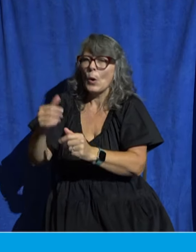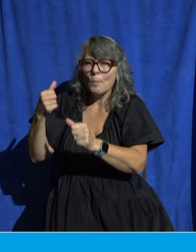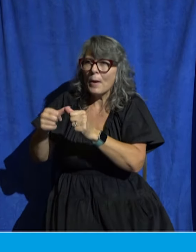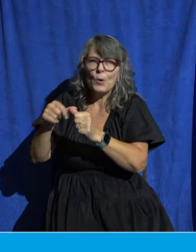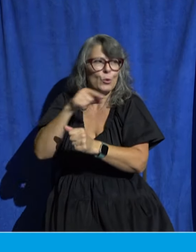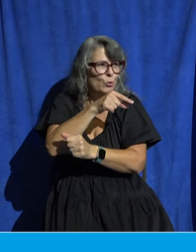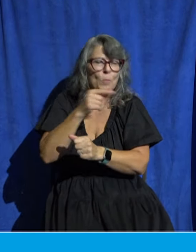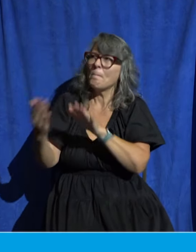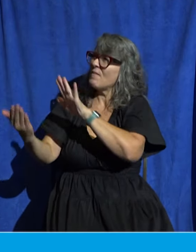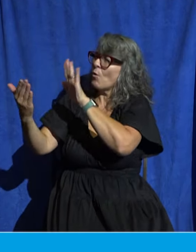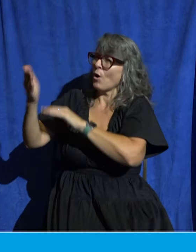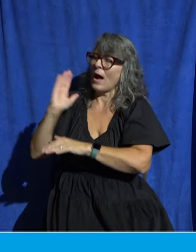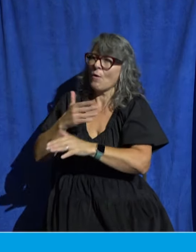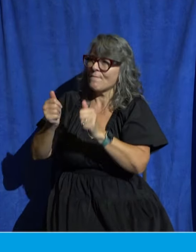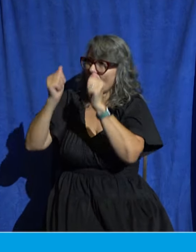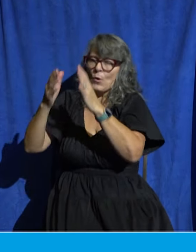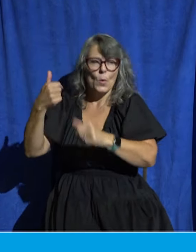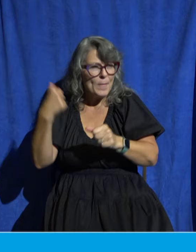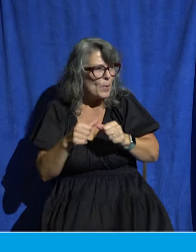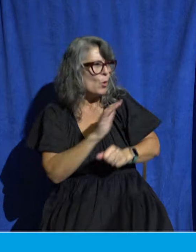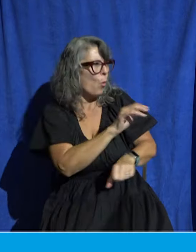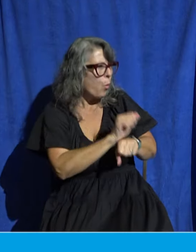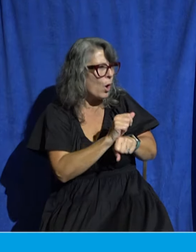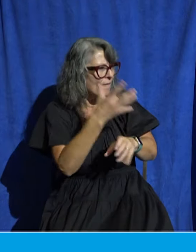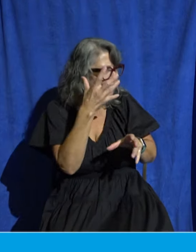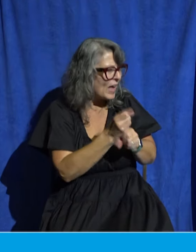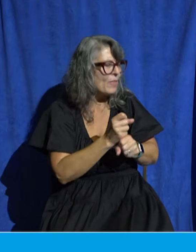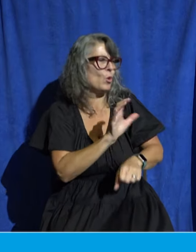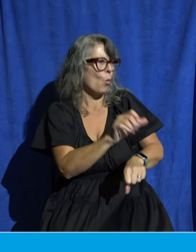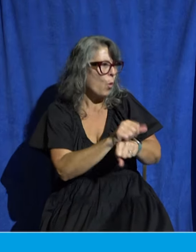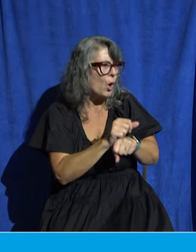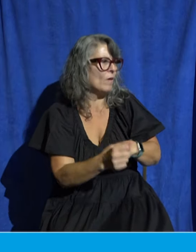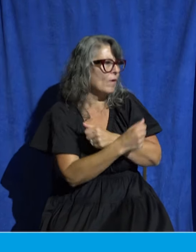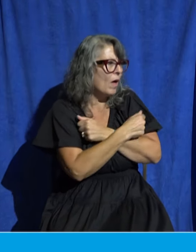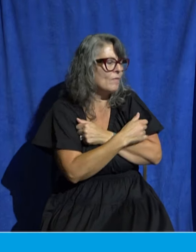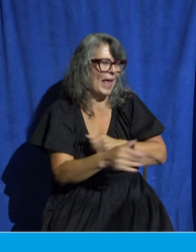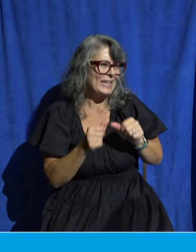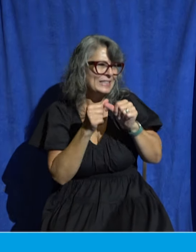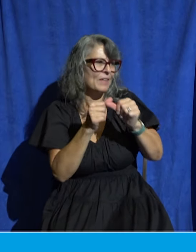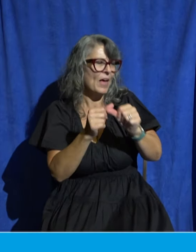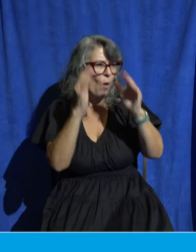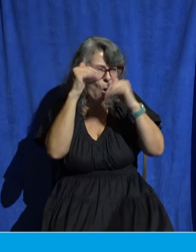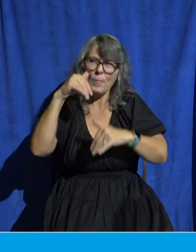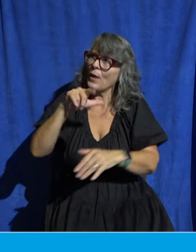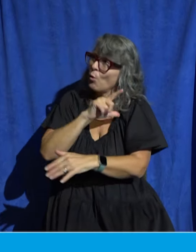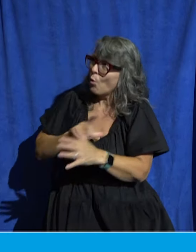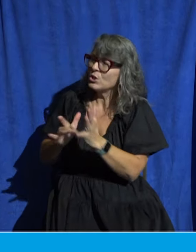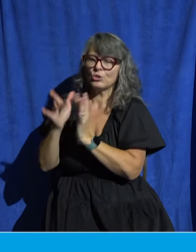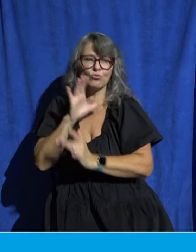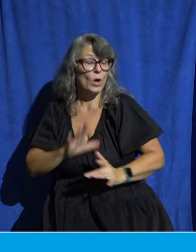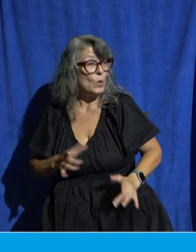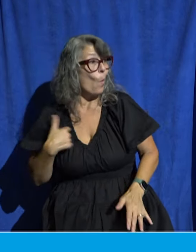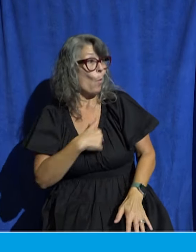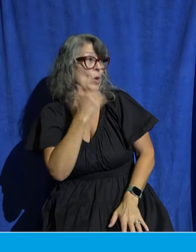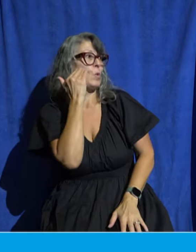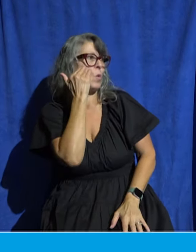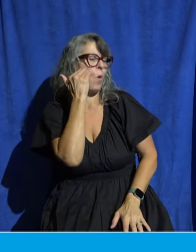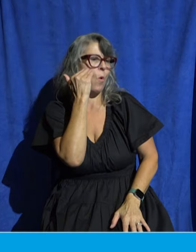and labor of love and steadfastness of hope in our Lord Jesus Christ for we know brothers loved by God that he has